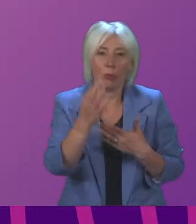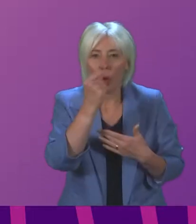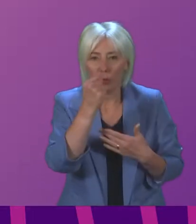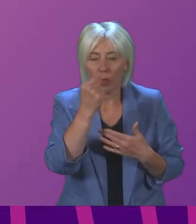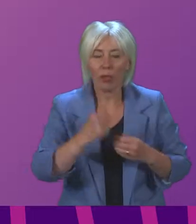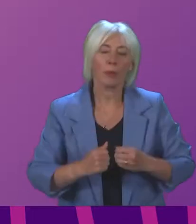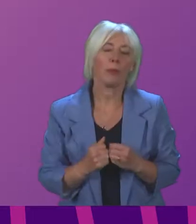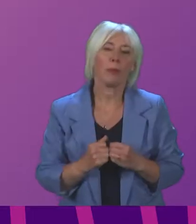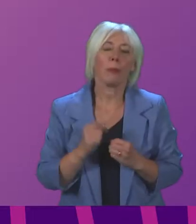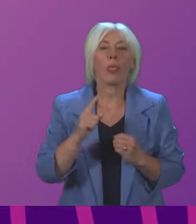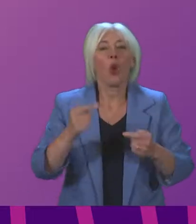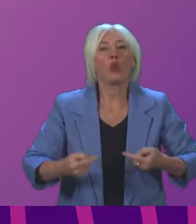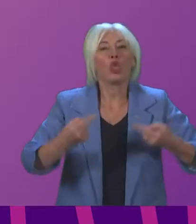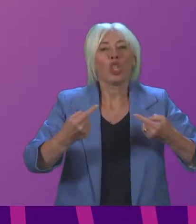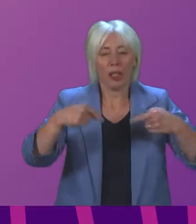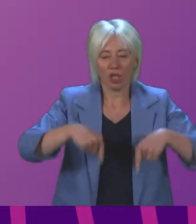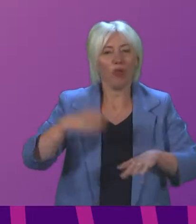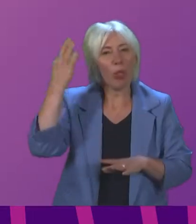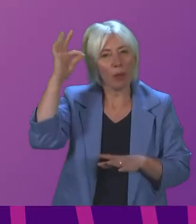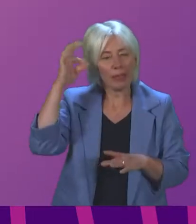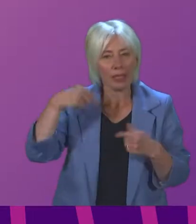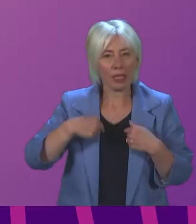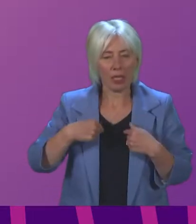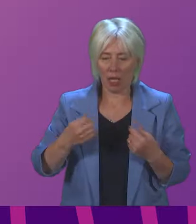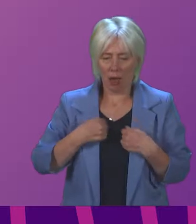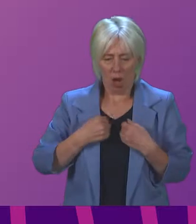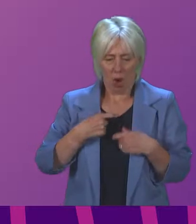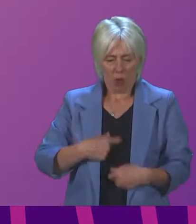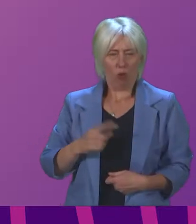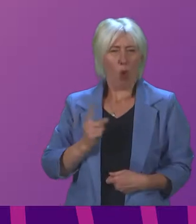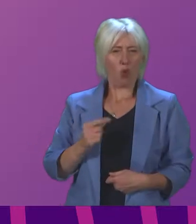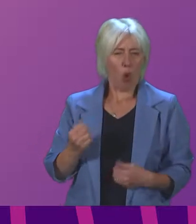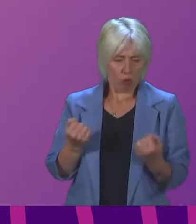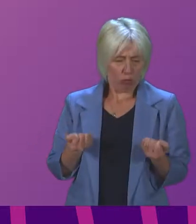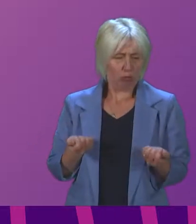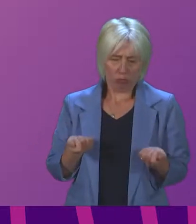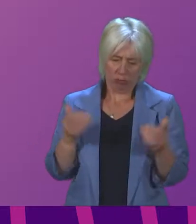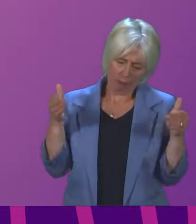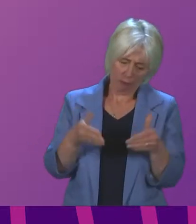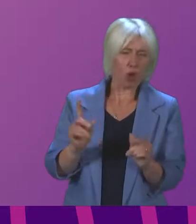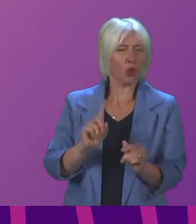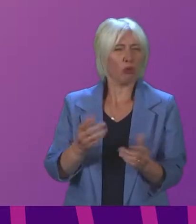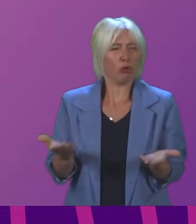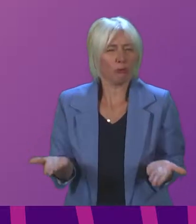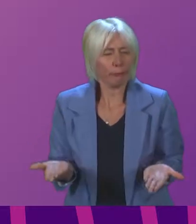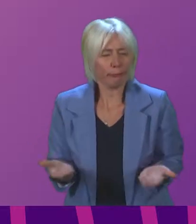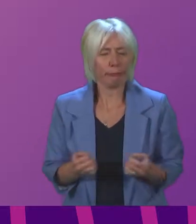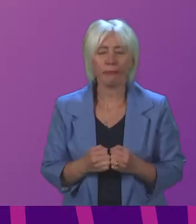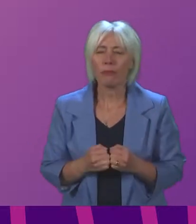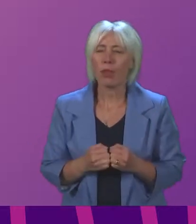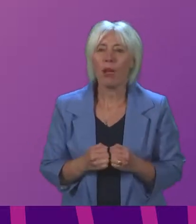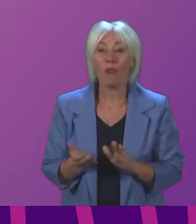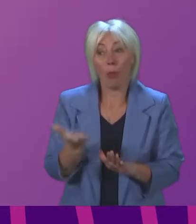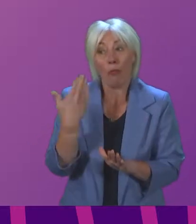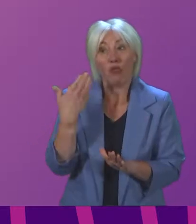I think one of the challenges for the committee has been in deciding exactly what its role is and what its focus should be. It was clear for the